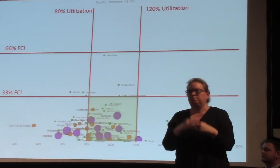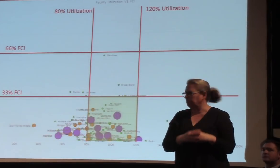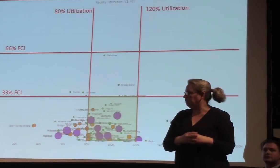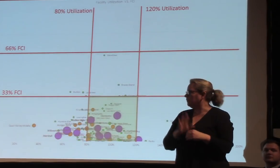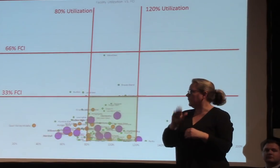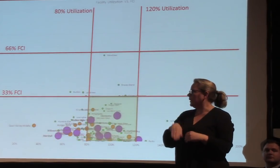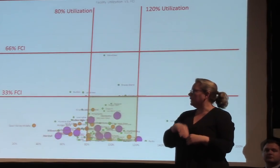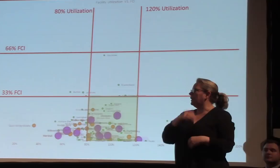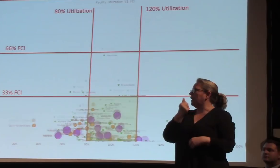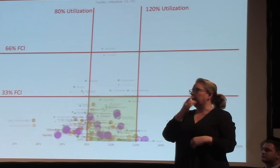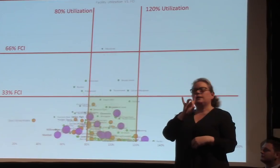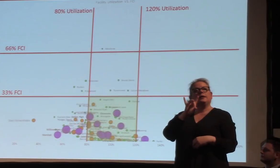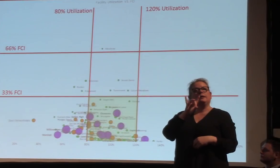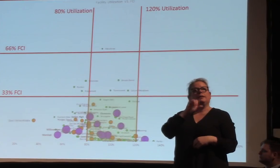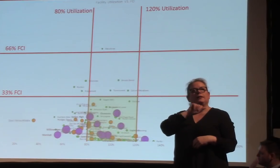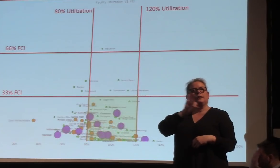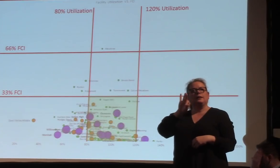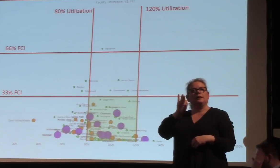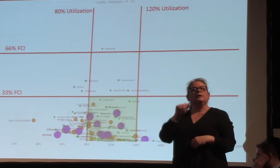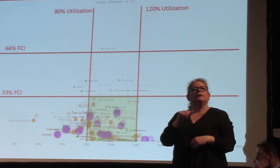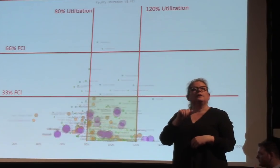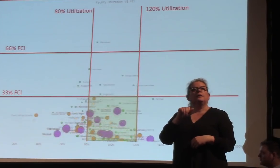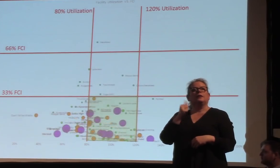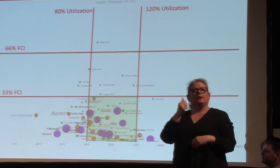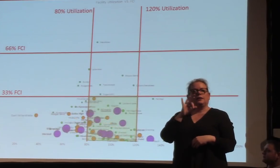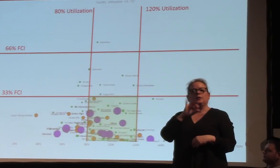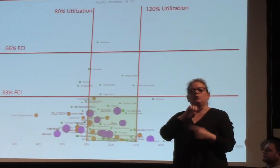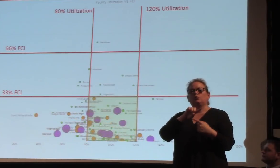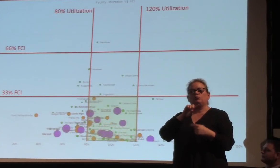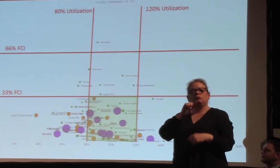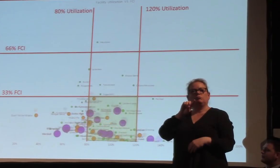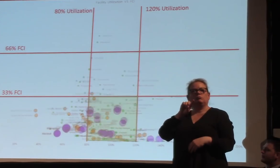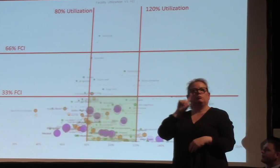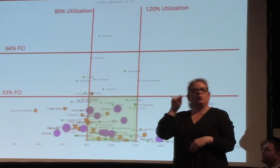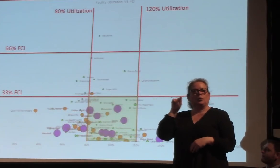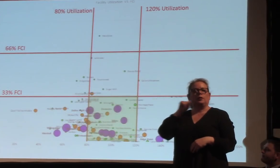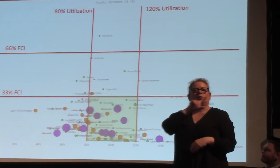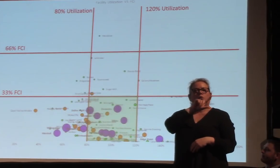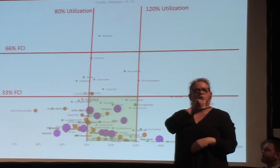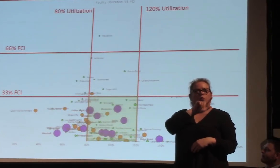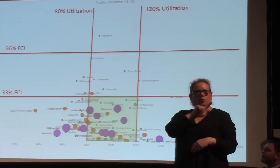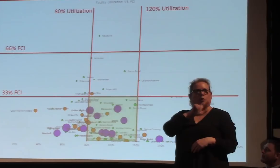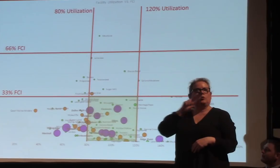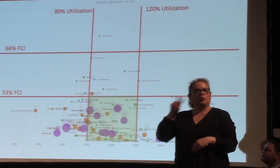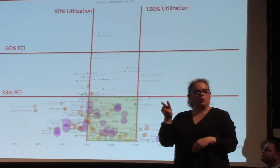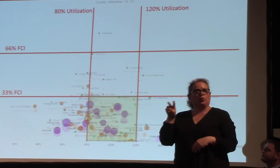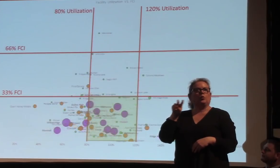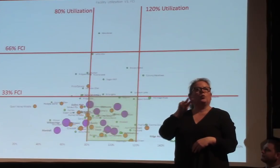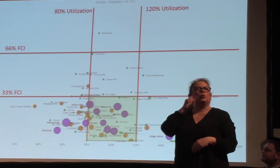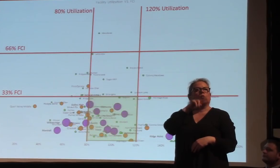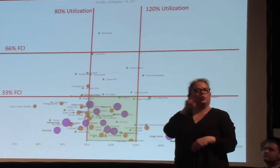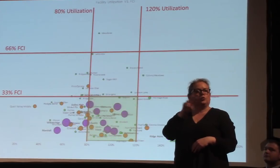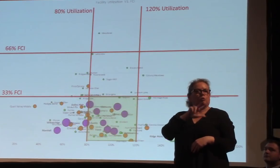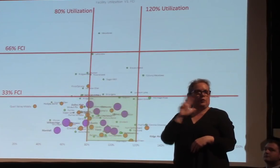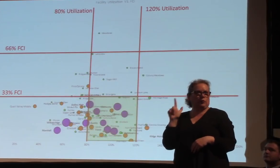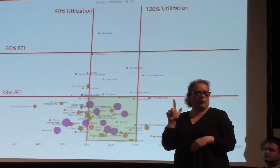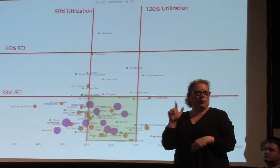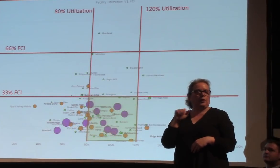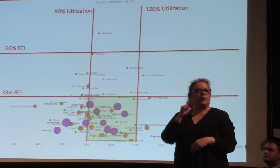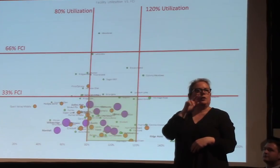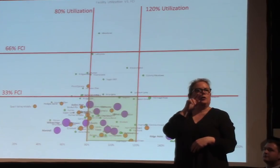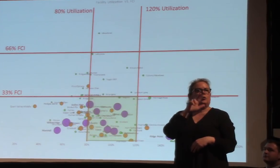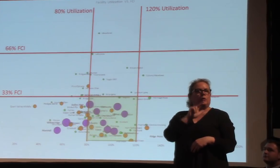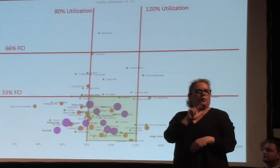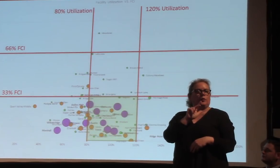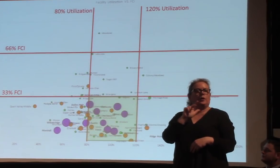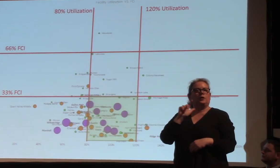19-20, 20-21, 21-22, 22-23, 23-24,